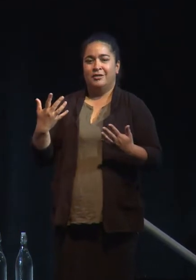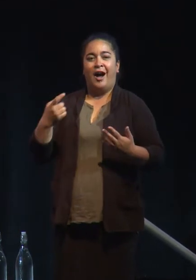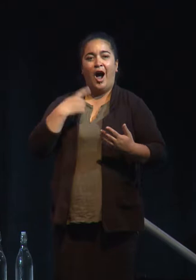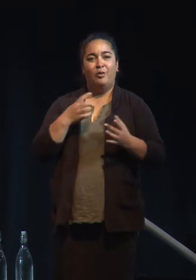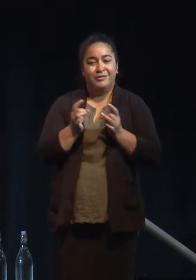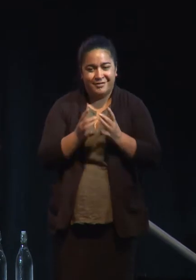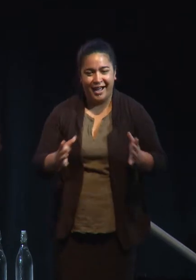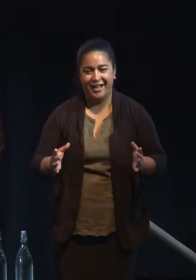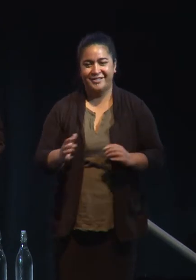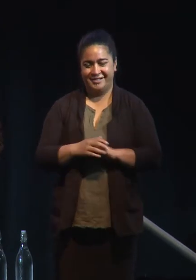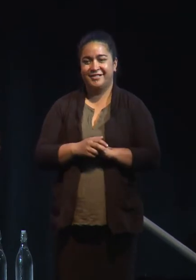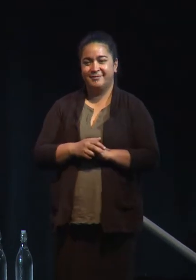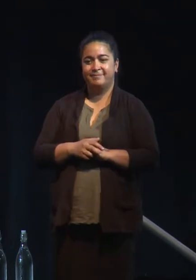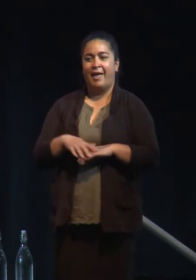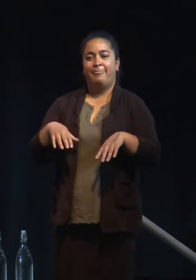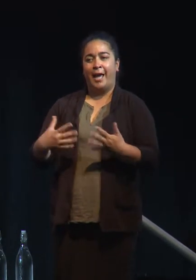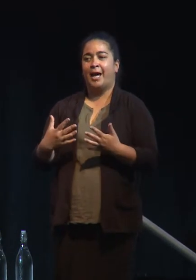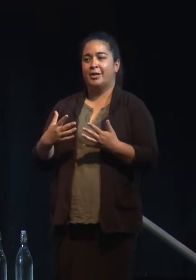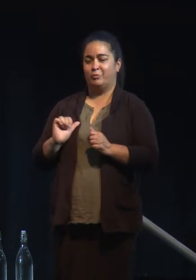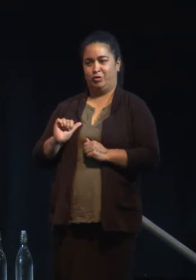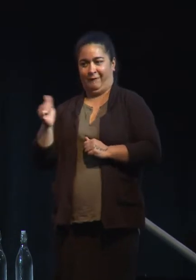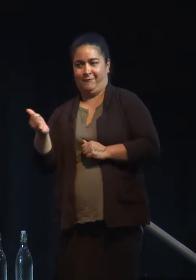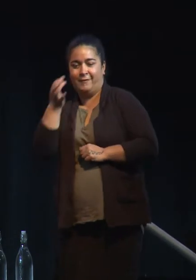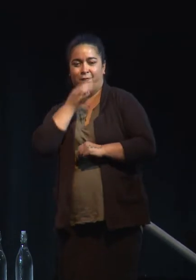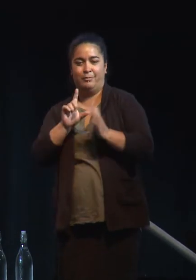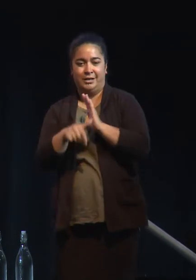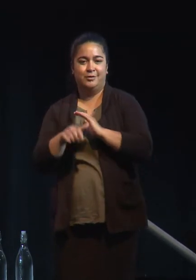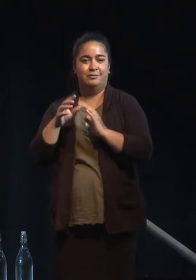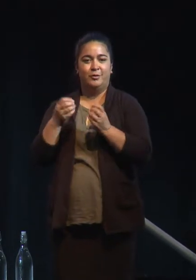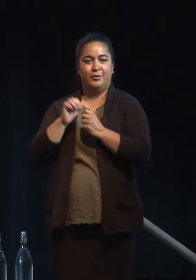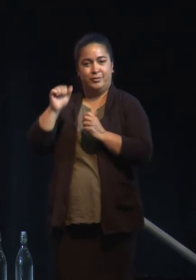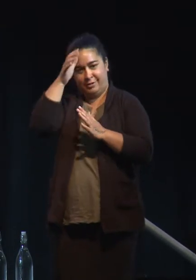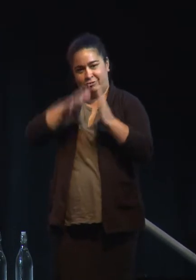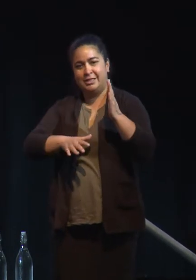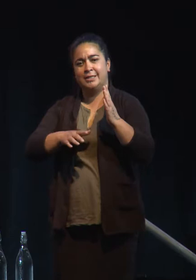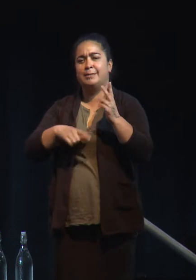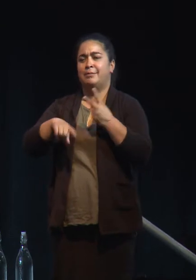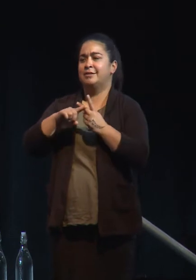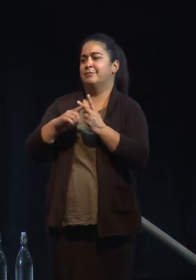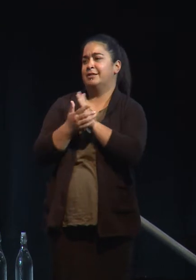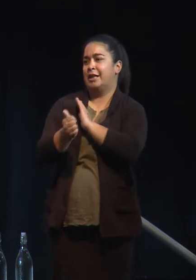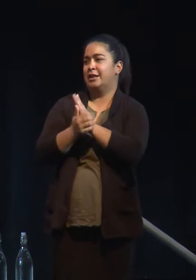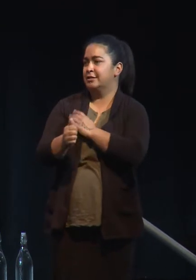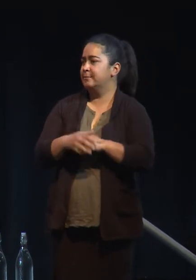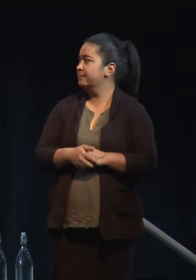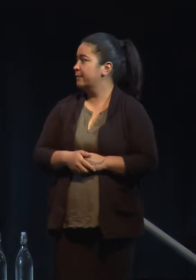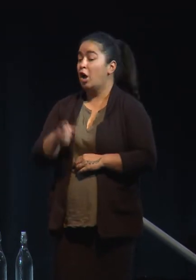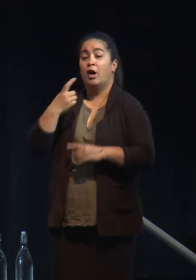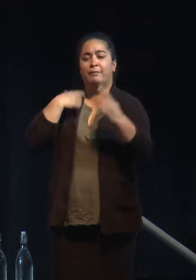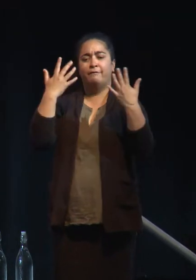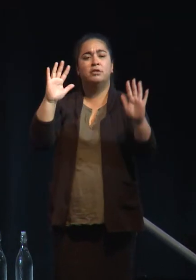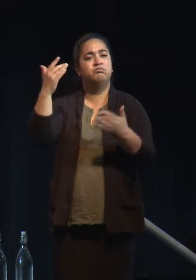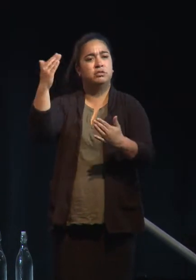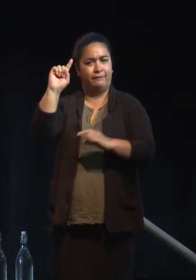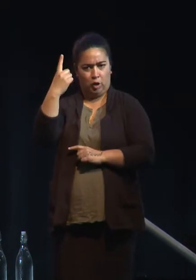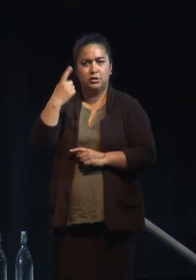and then she'll take over in a few minutes with her areas of expertise around food. did speak first. I said hello.